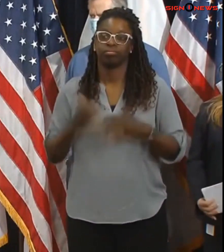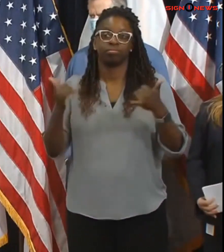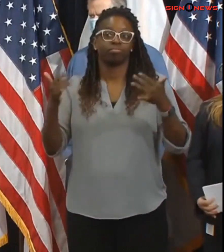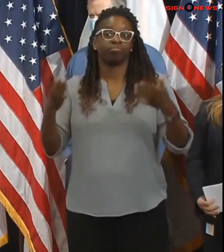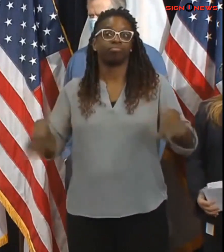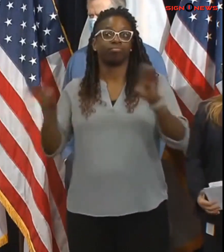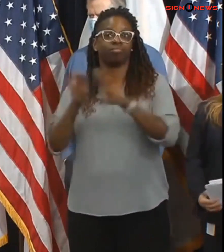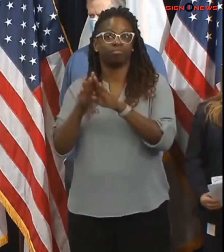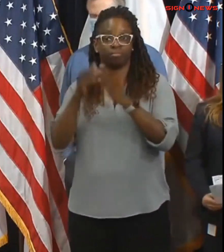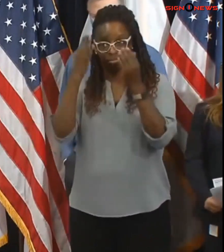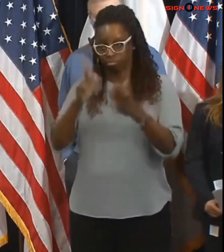hard days to join us